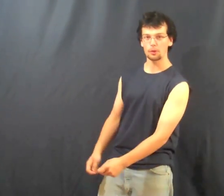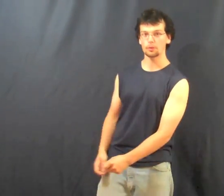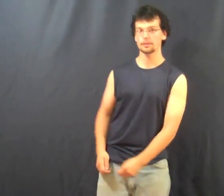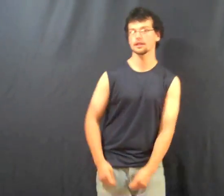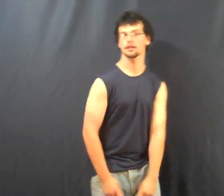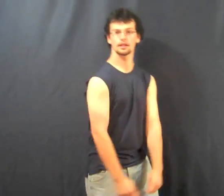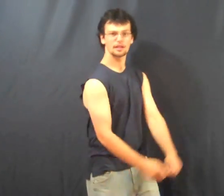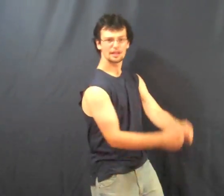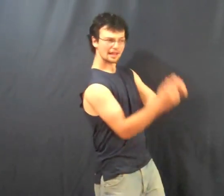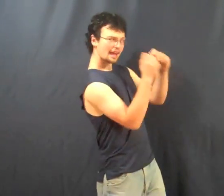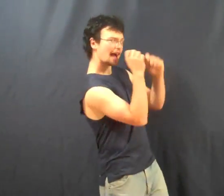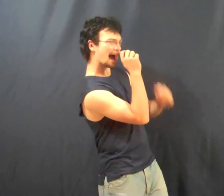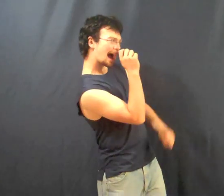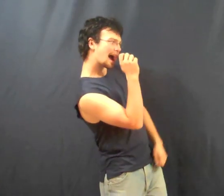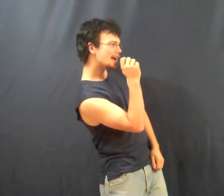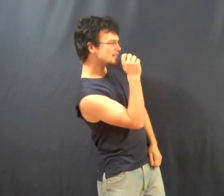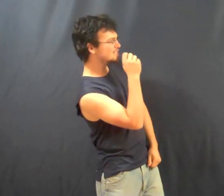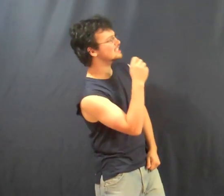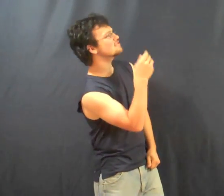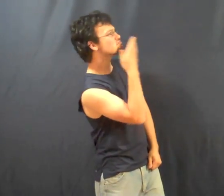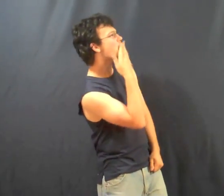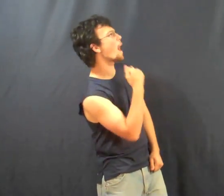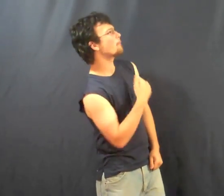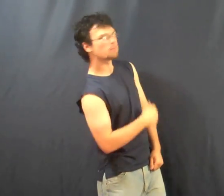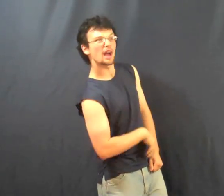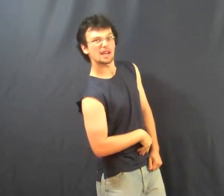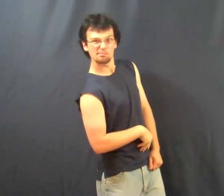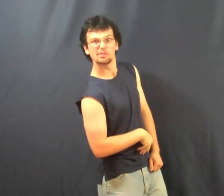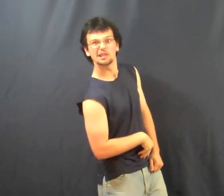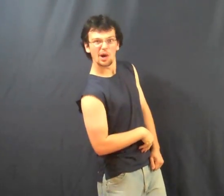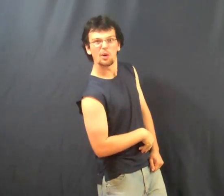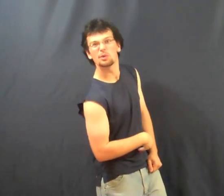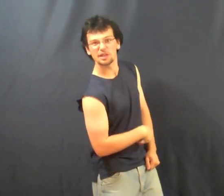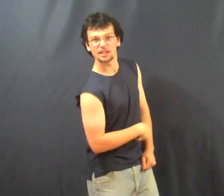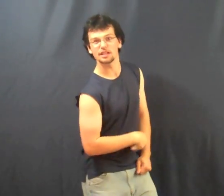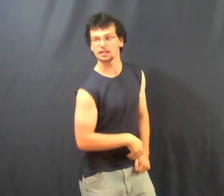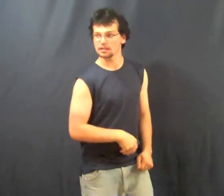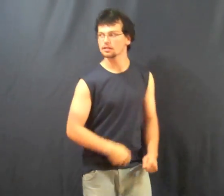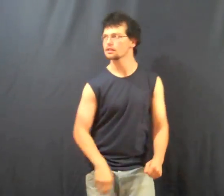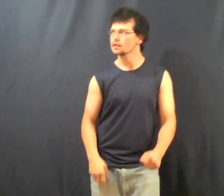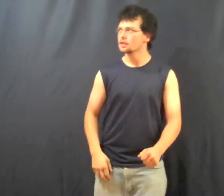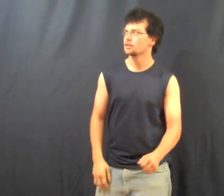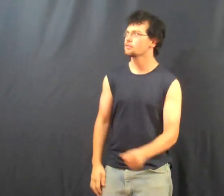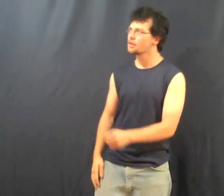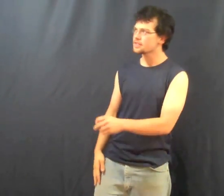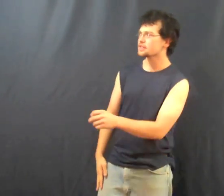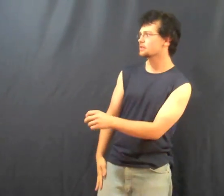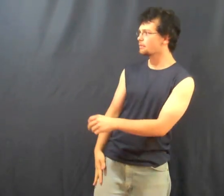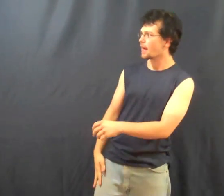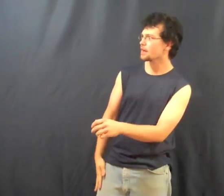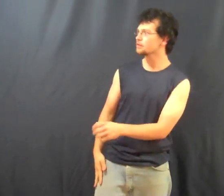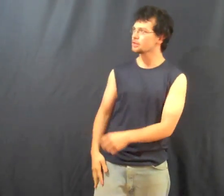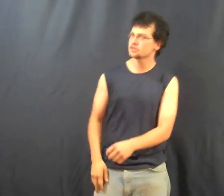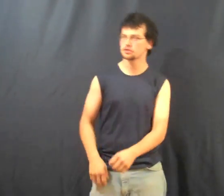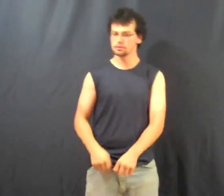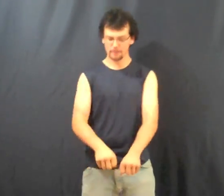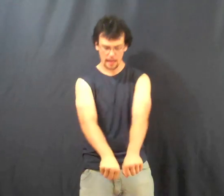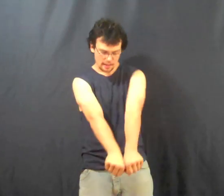pony I eat bread and bologna Get by, just do